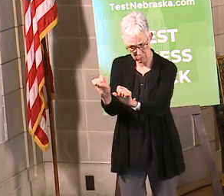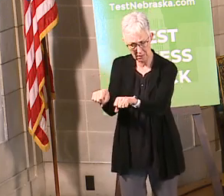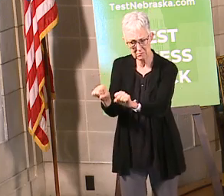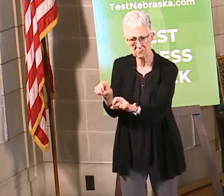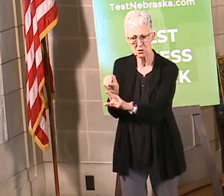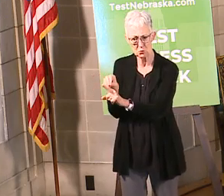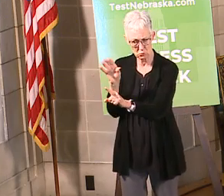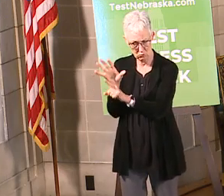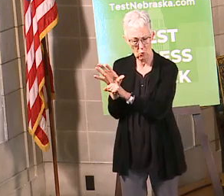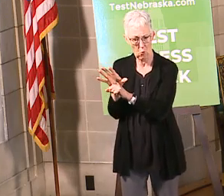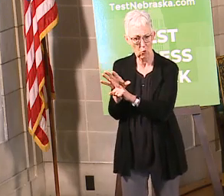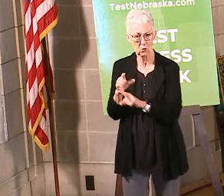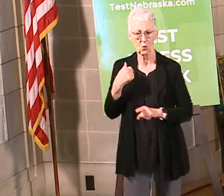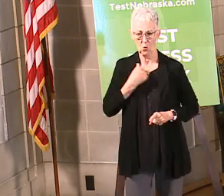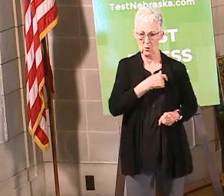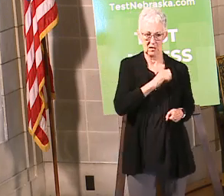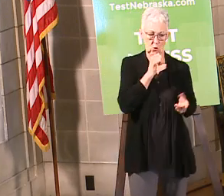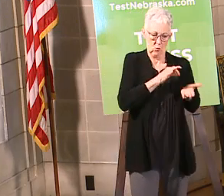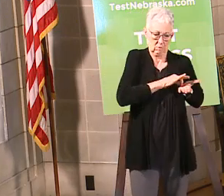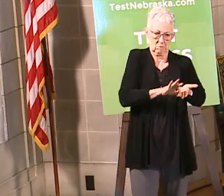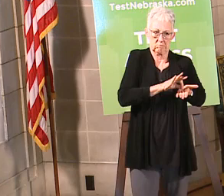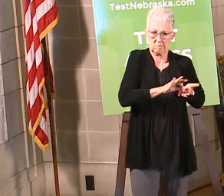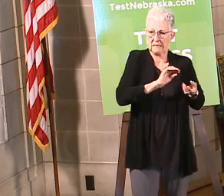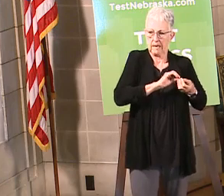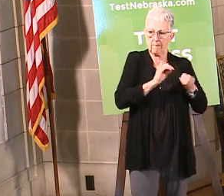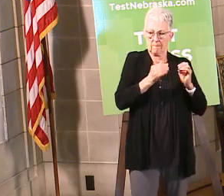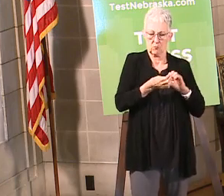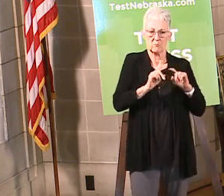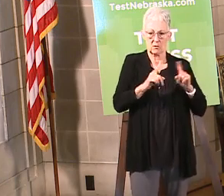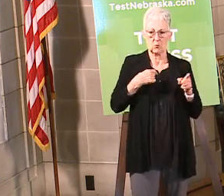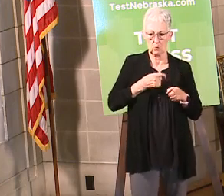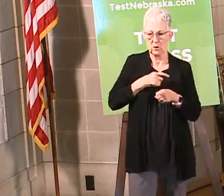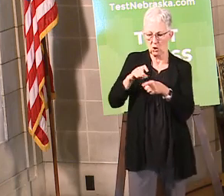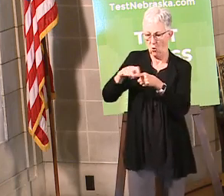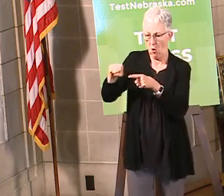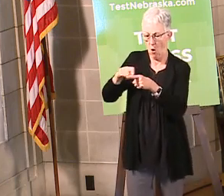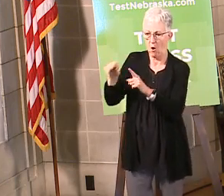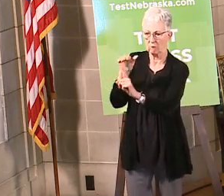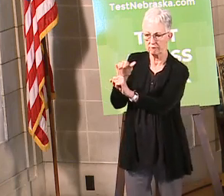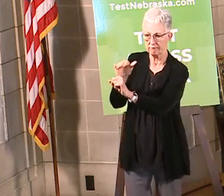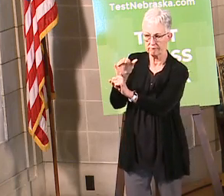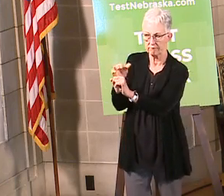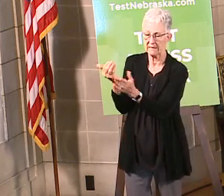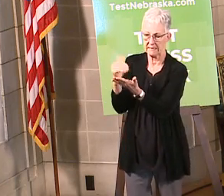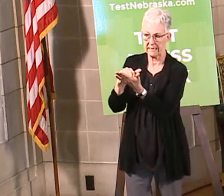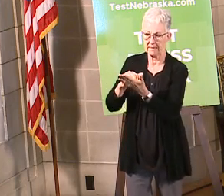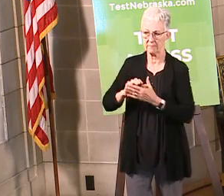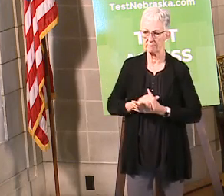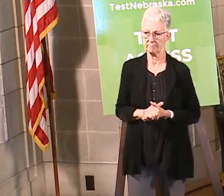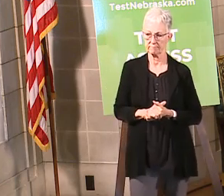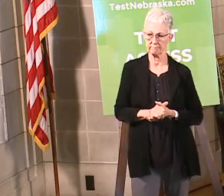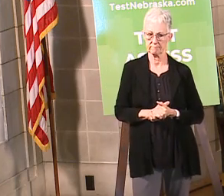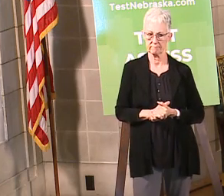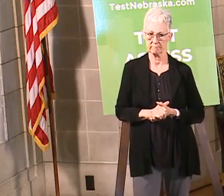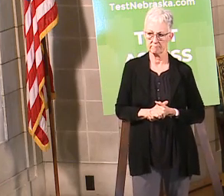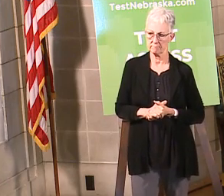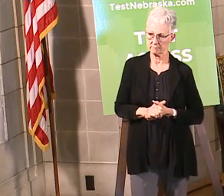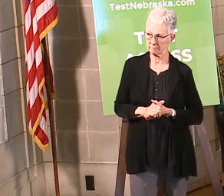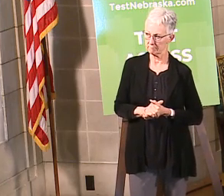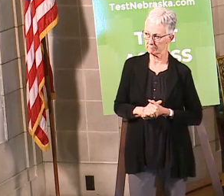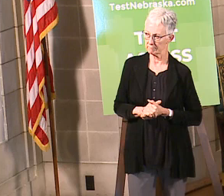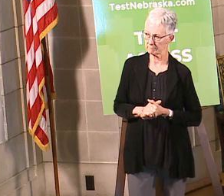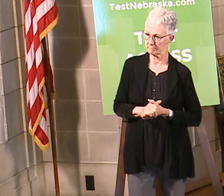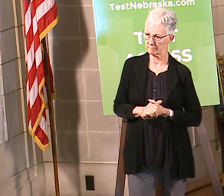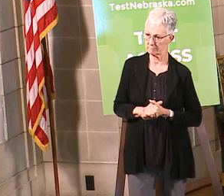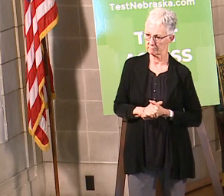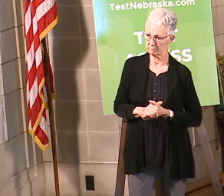or not people are actually complying, we do do follow-ups to ask them to continue to do it. That would lead me to my final question. The goal